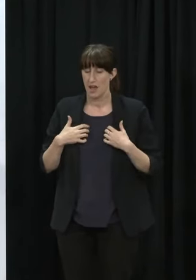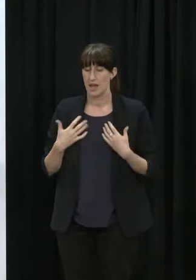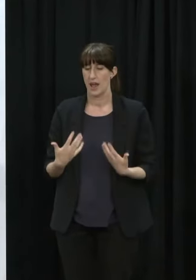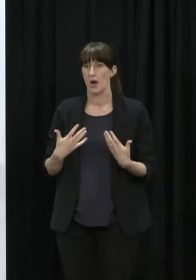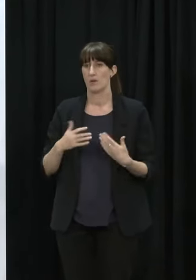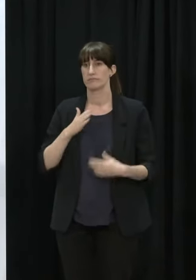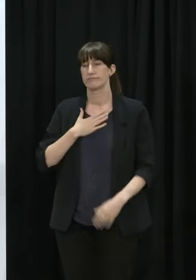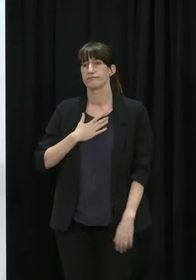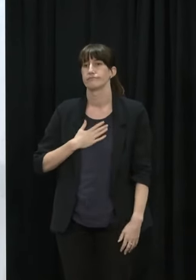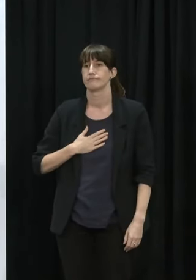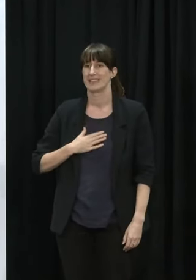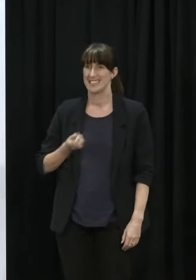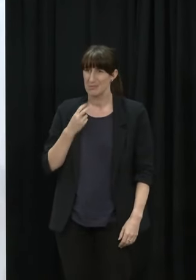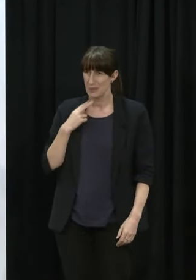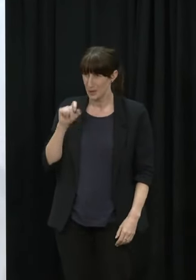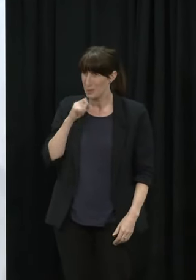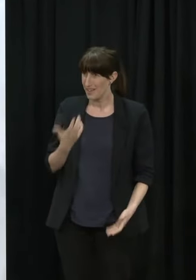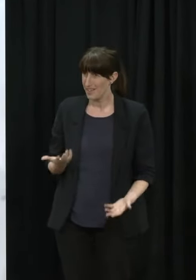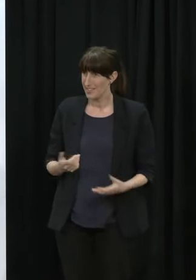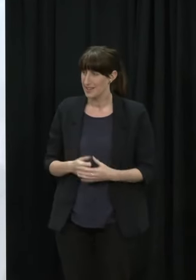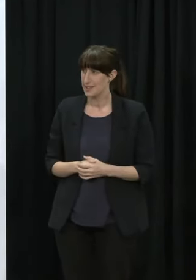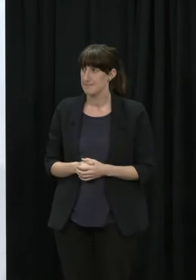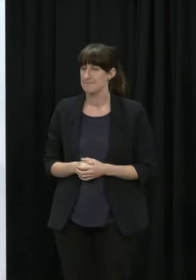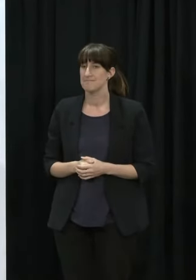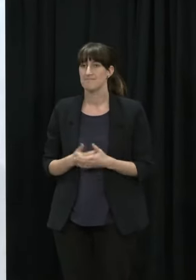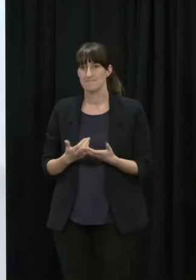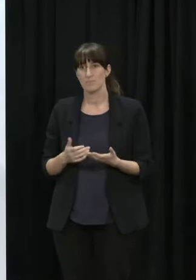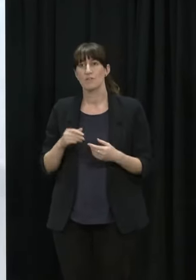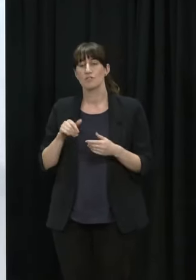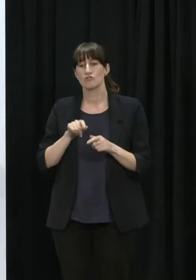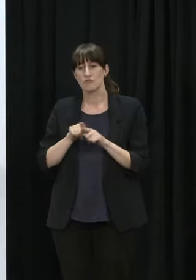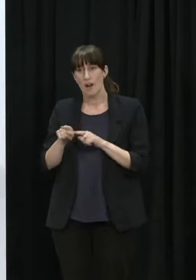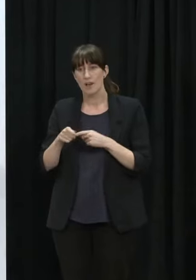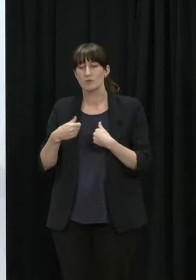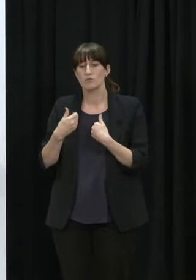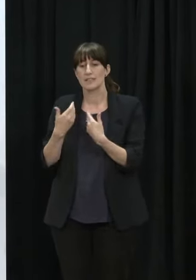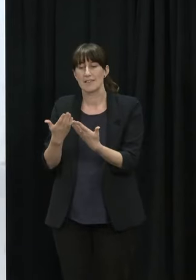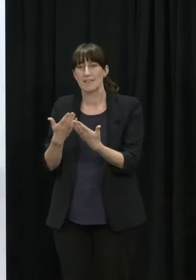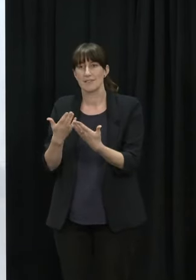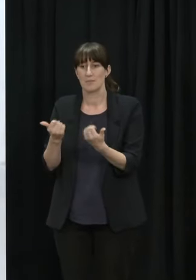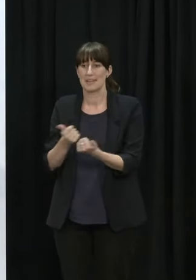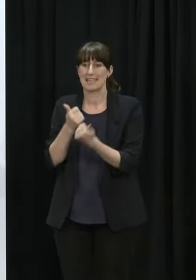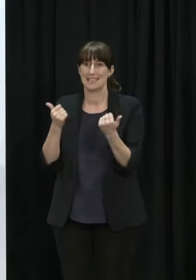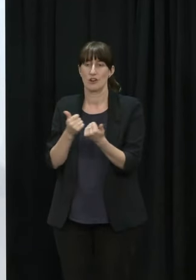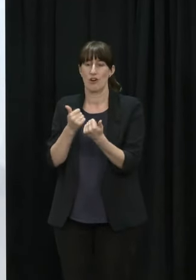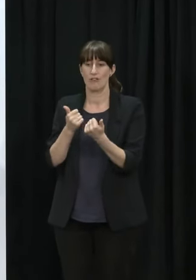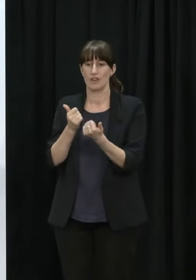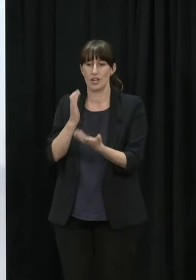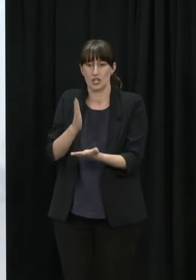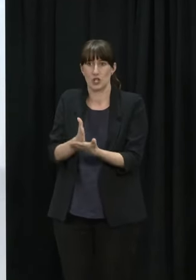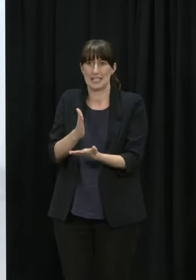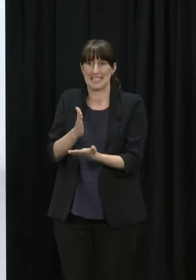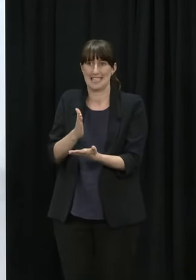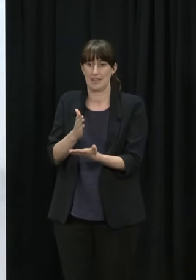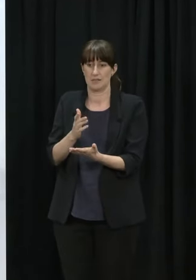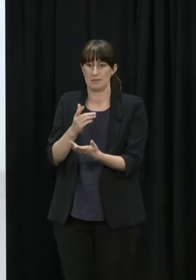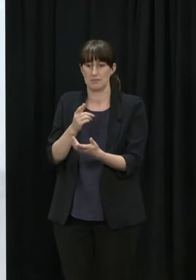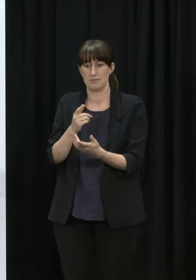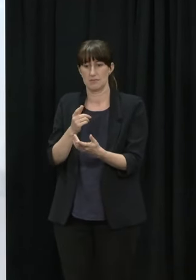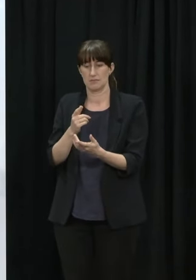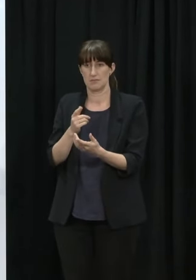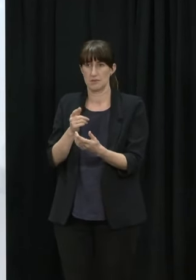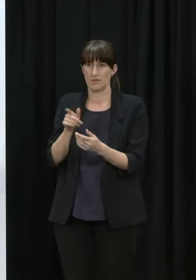hard to provide as much certainty to people who need to travel and who want to come home as we possibly can and I'm sorry that we haven't been able to meet that